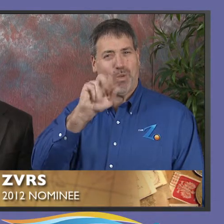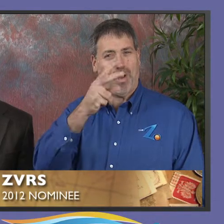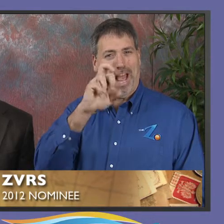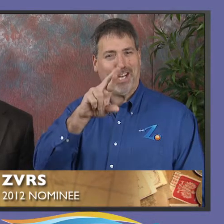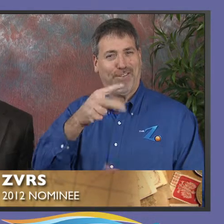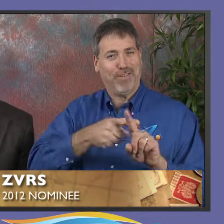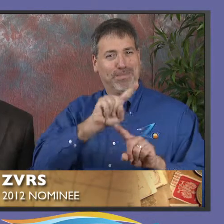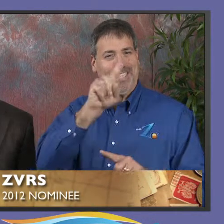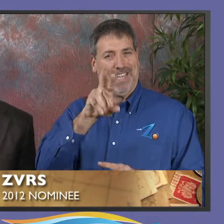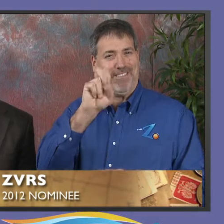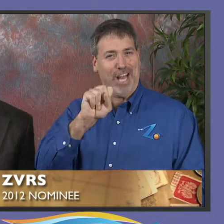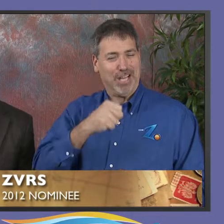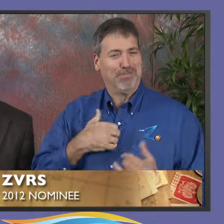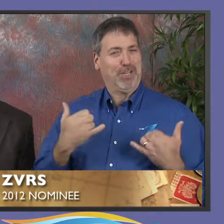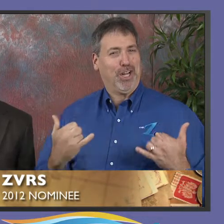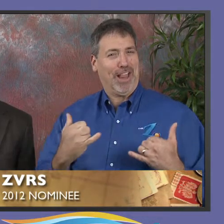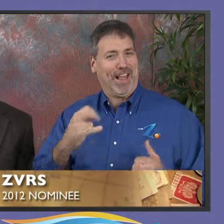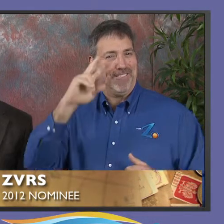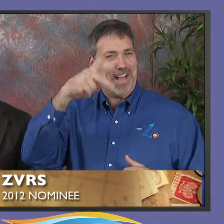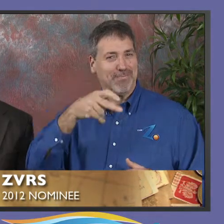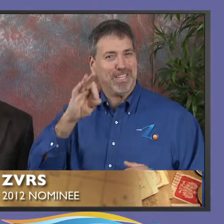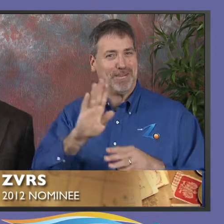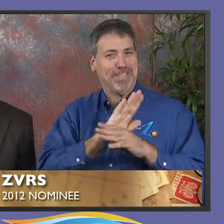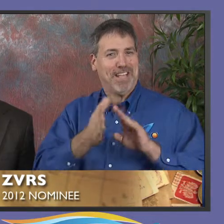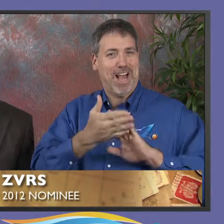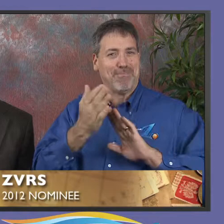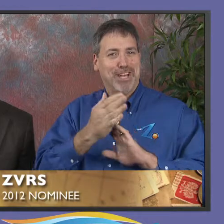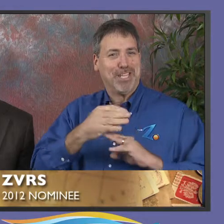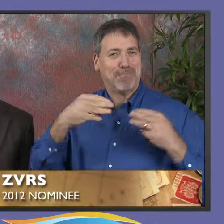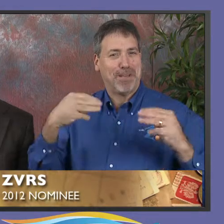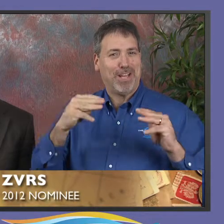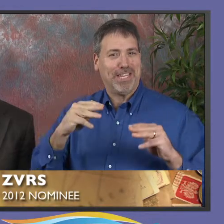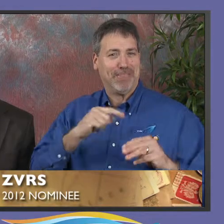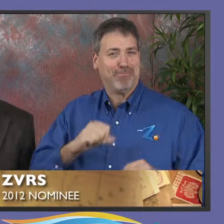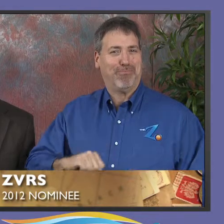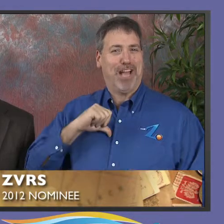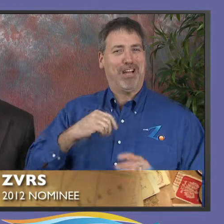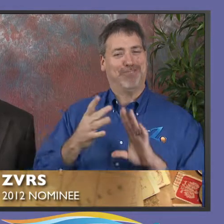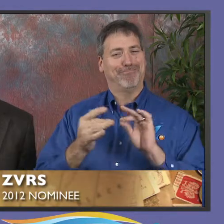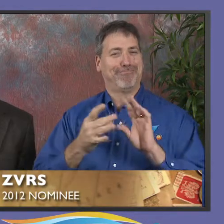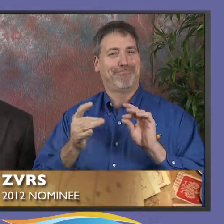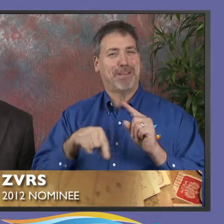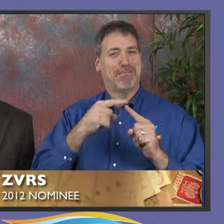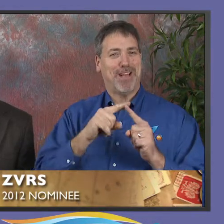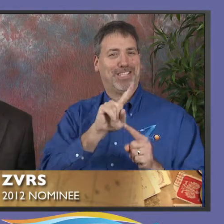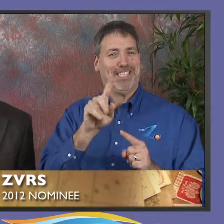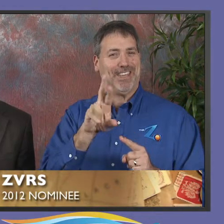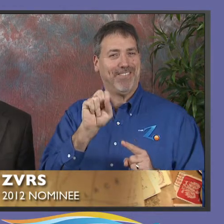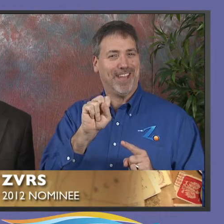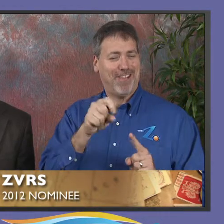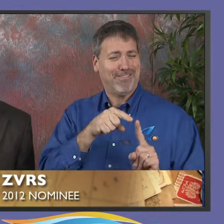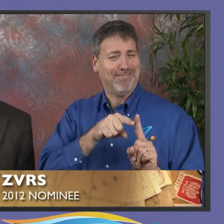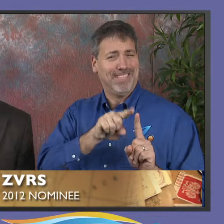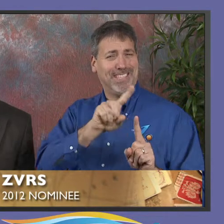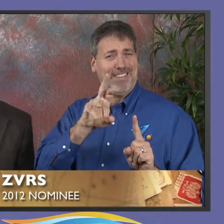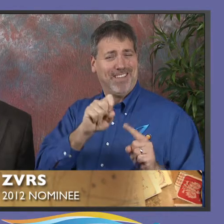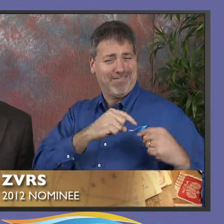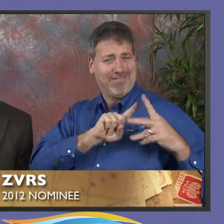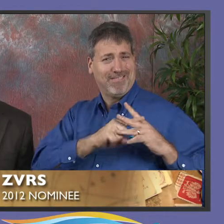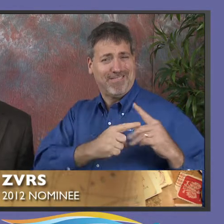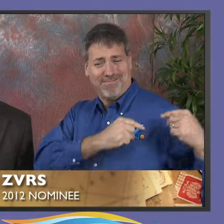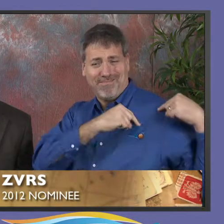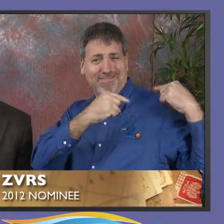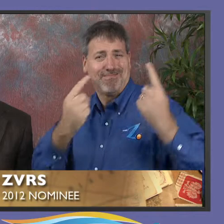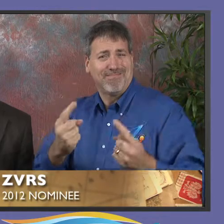Hi, I'm Chris Wagner from ZVRS, current Vice President of Business Operations and Marketing. I'm proud to tell you about ZVRS.